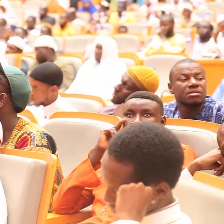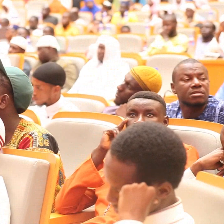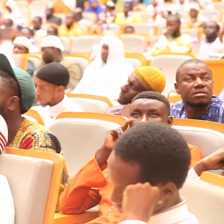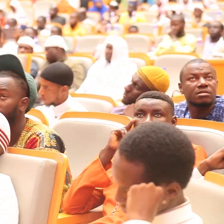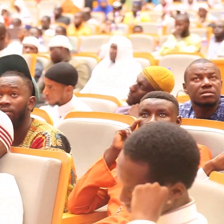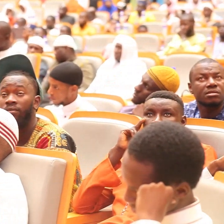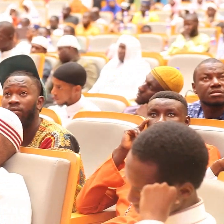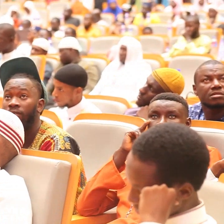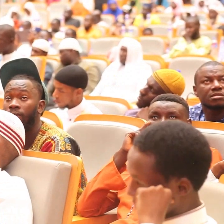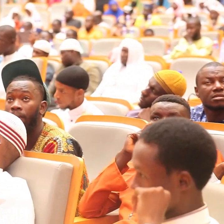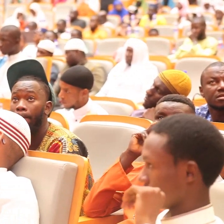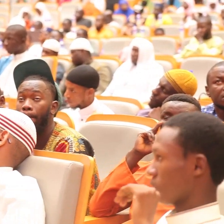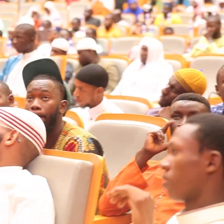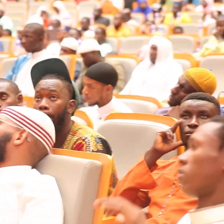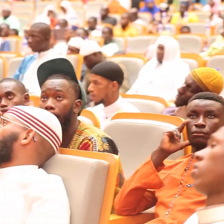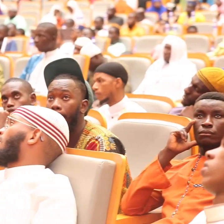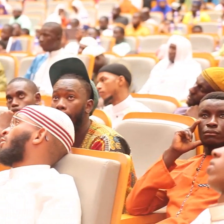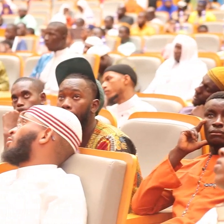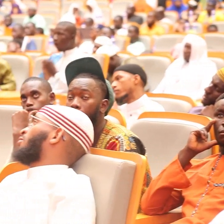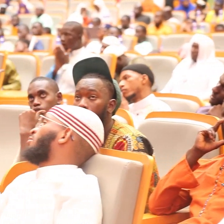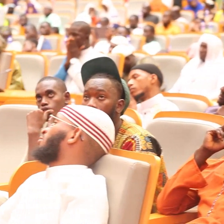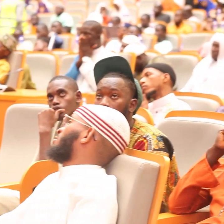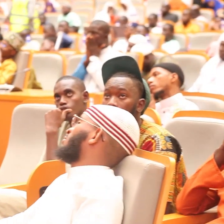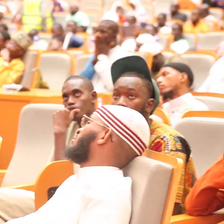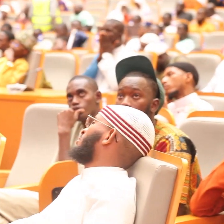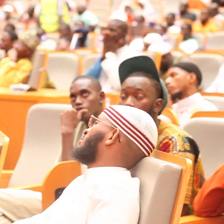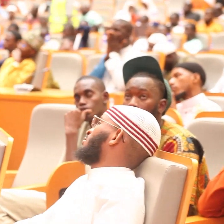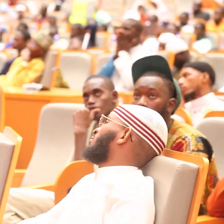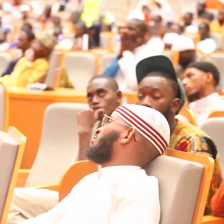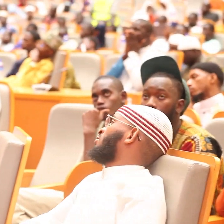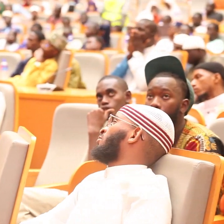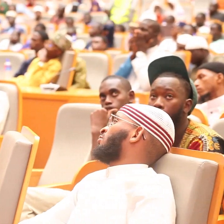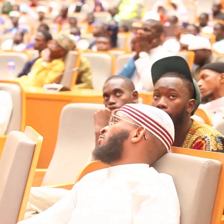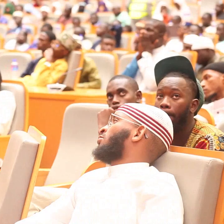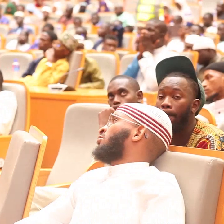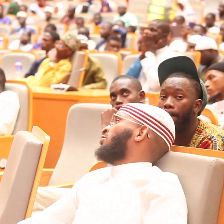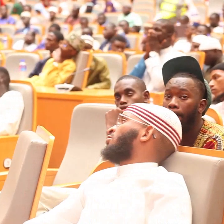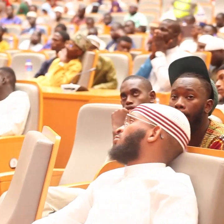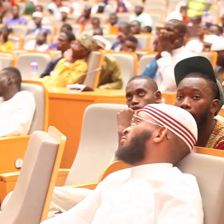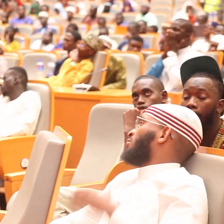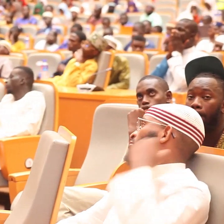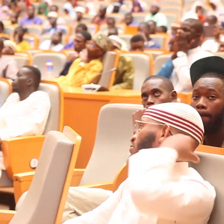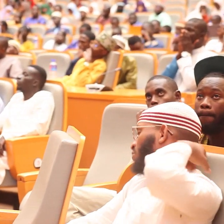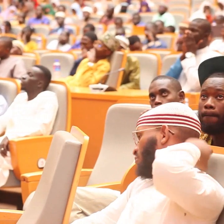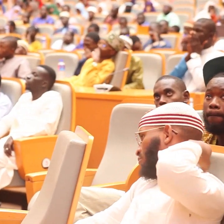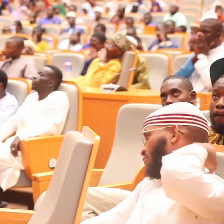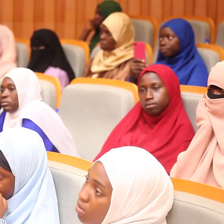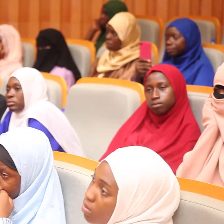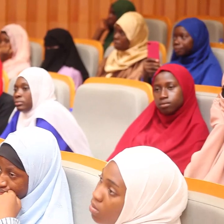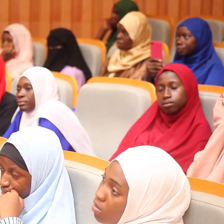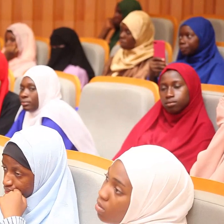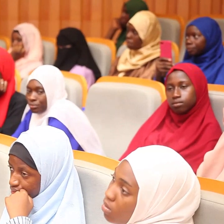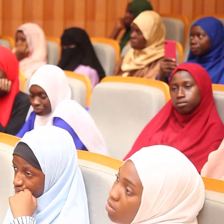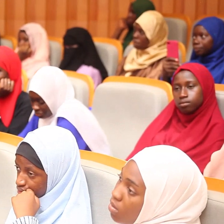and I've received this comment as well from a lot of people saying that we have humiliated our ulamas without